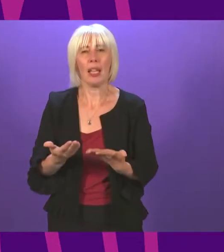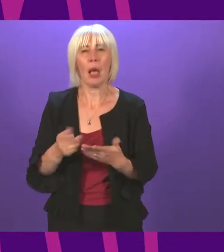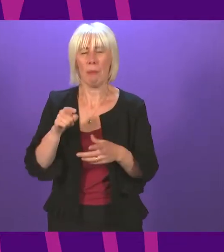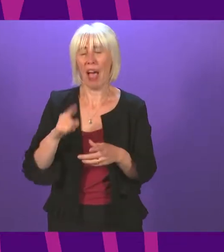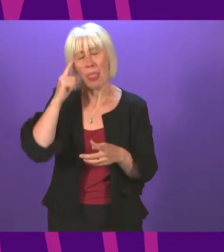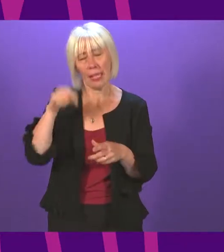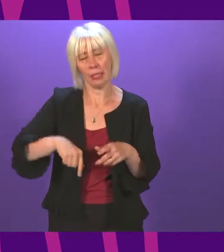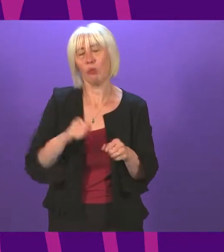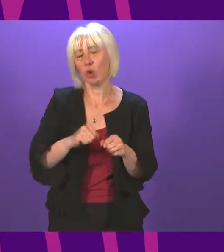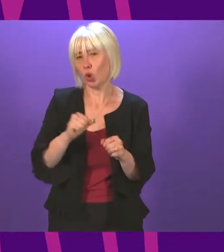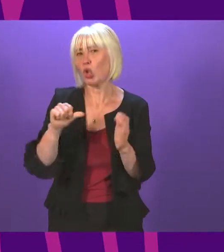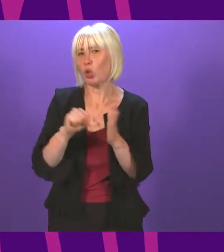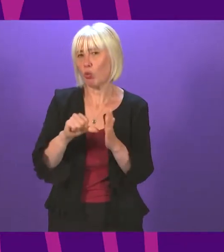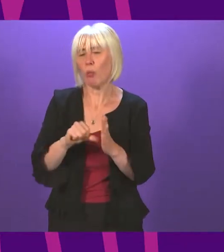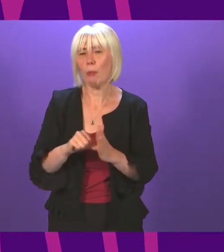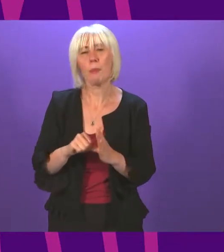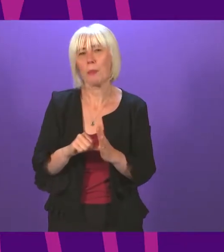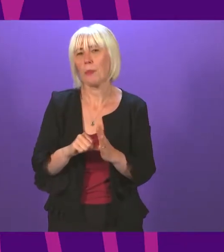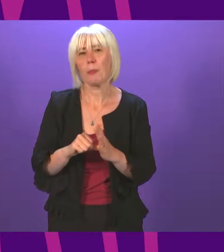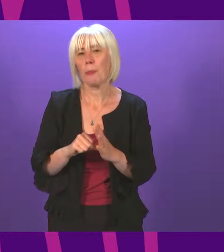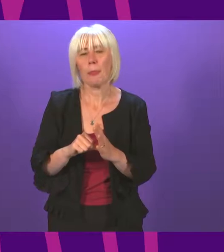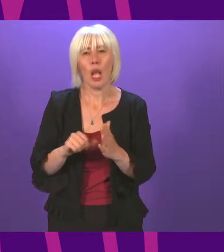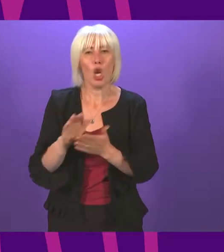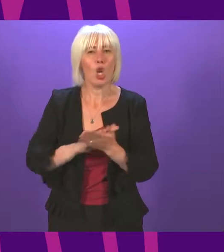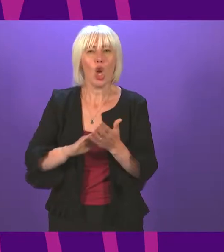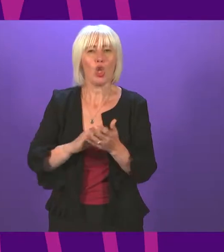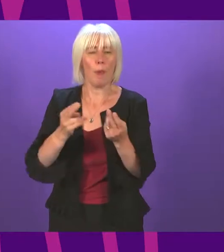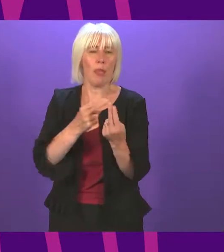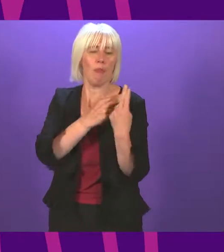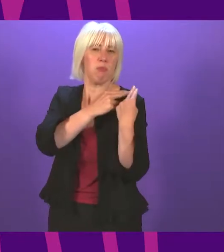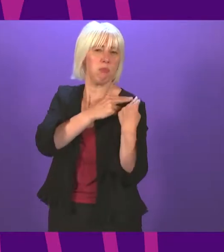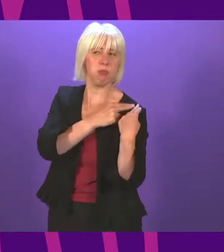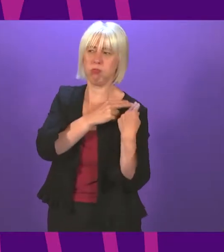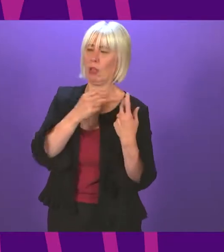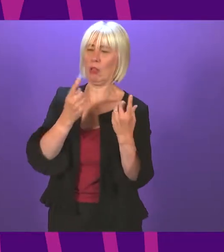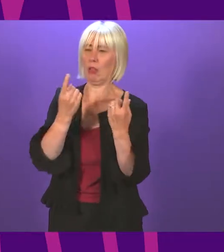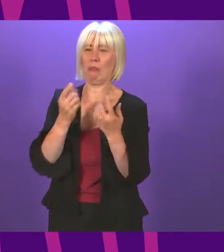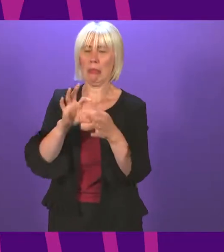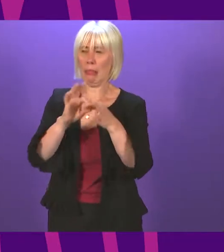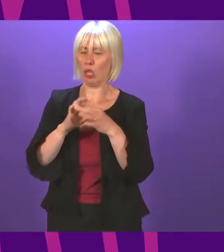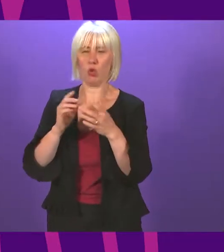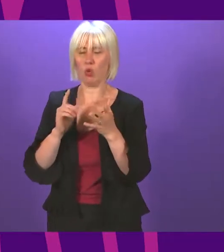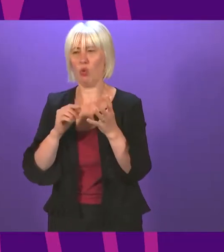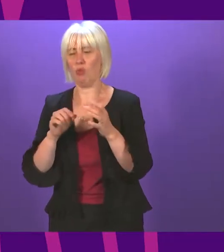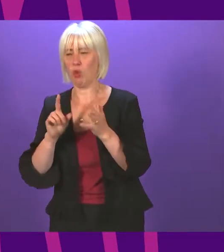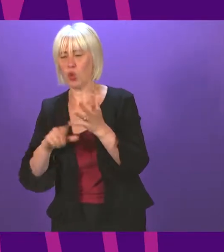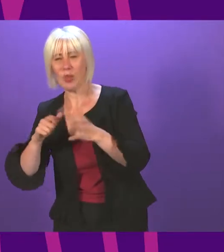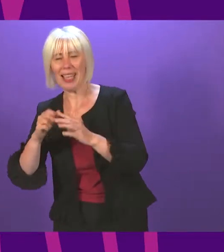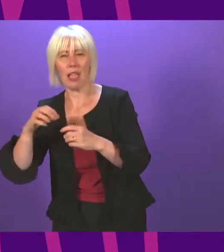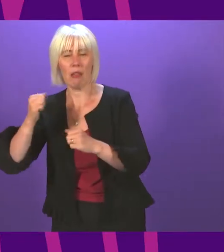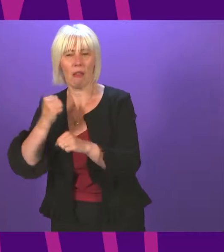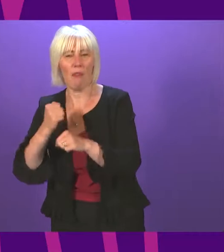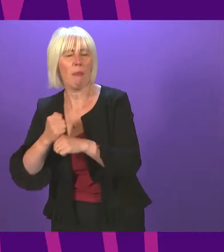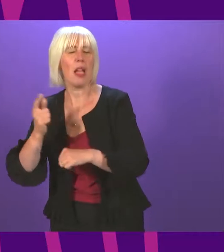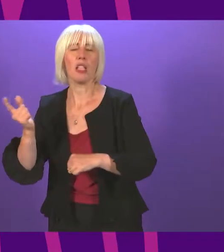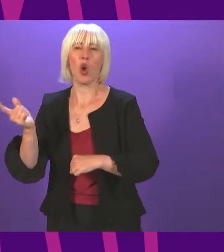problem. It is not a deficiency of Scottish devolution settlement or a factor of the UK government policy. If it were, then we